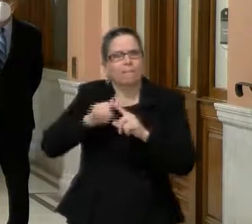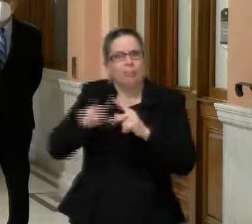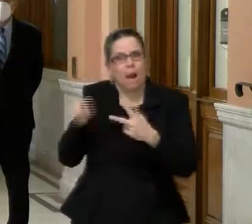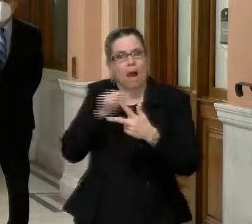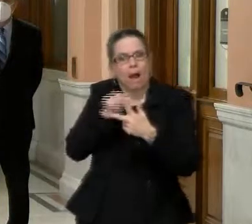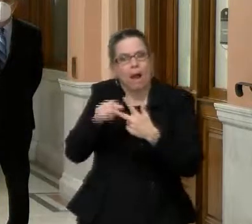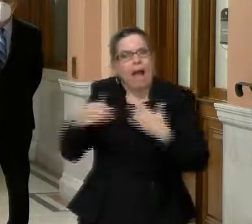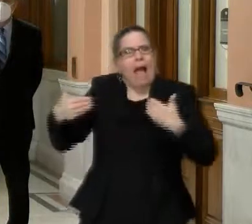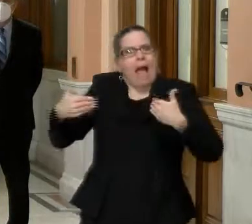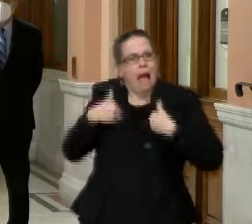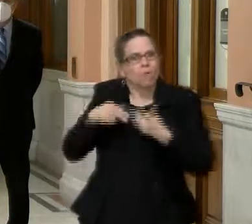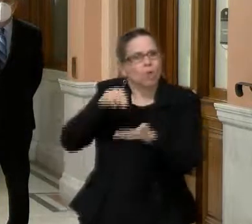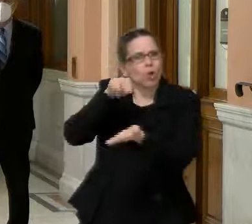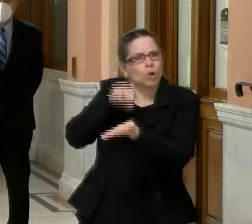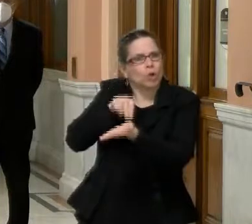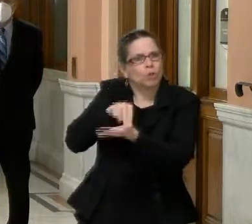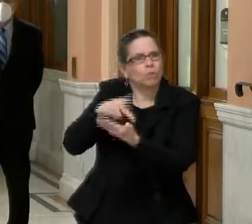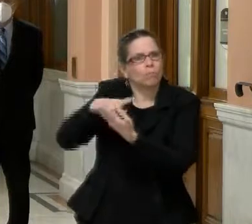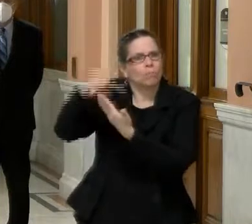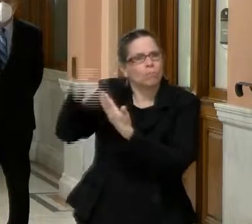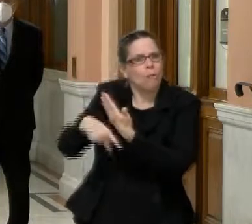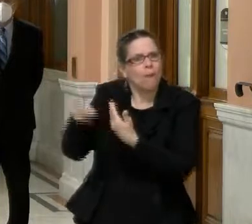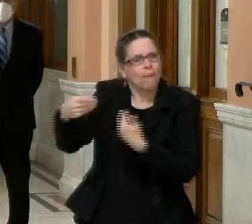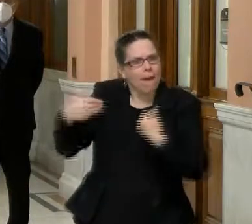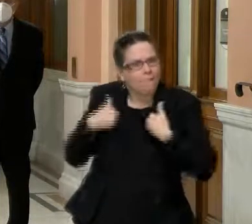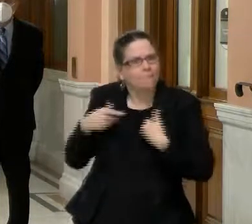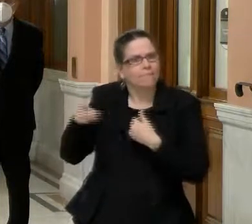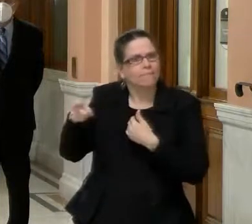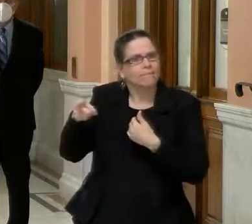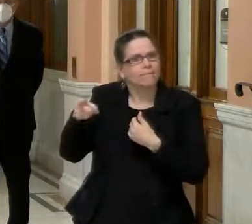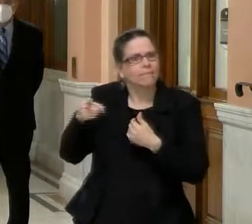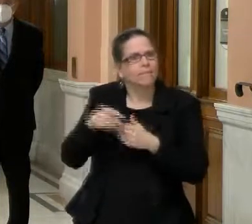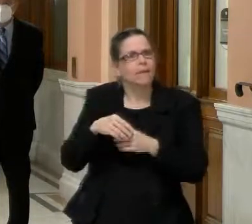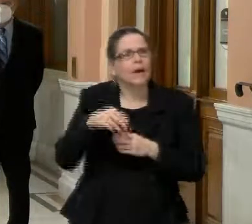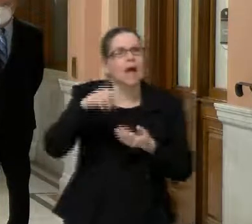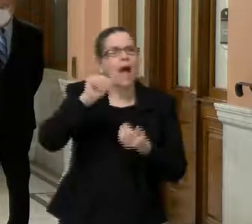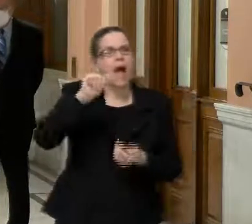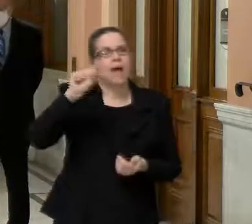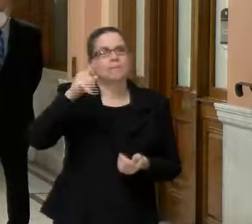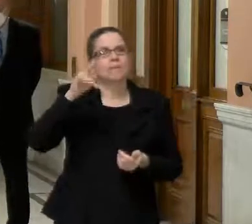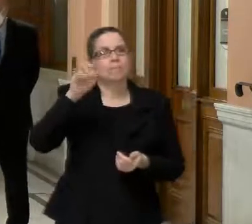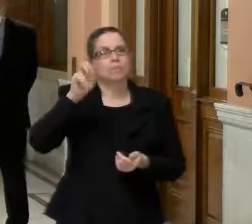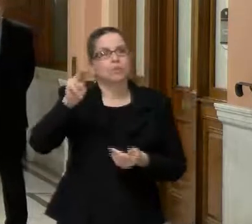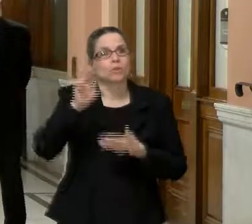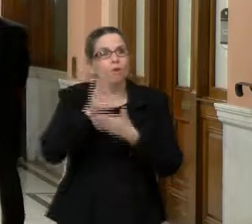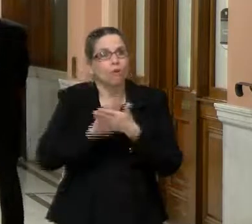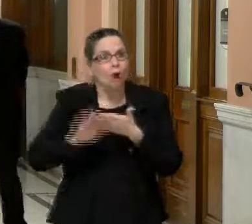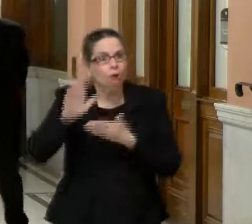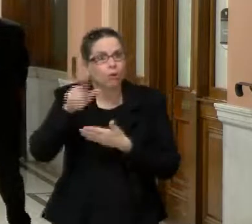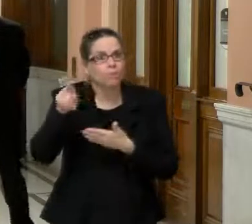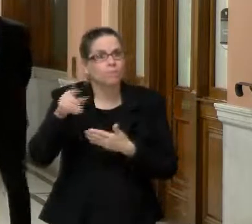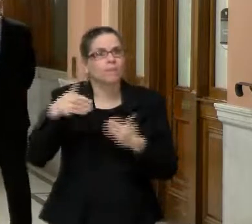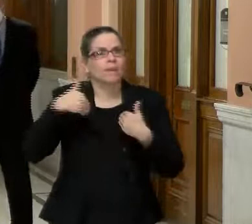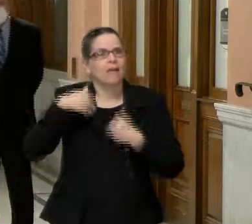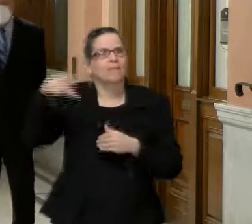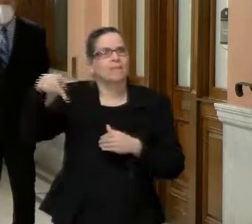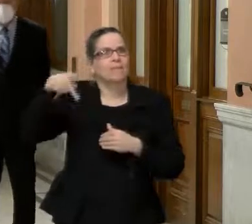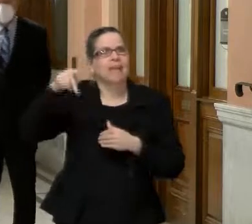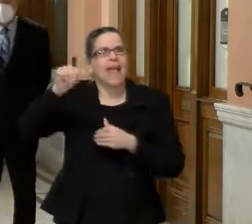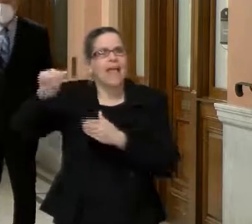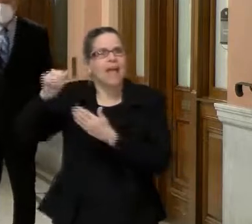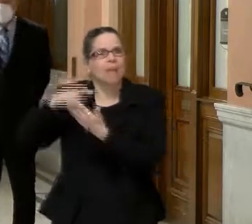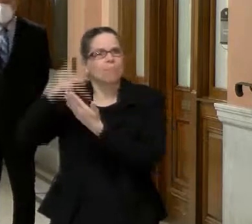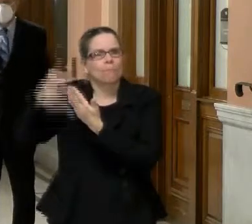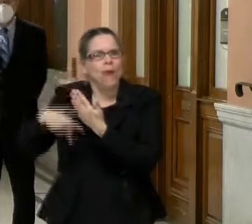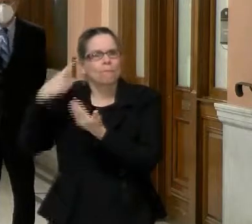public health nursing programs, um, and Assumption has a PA program. So there's a wealth of people we can tap into that I